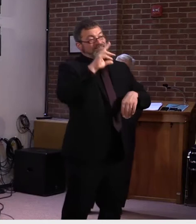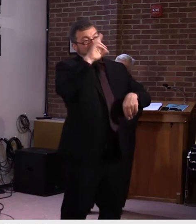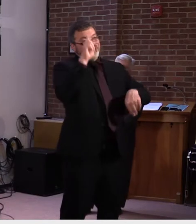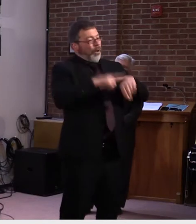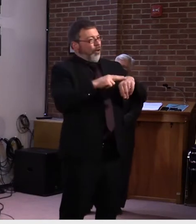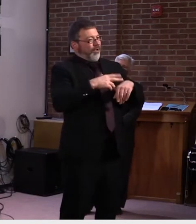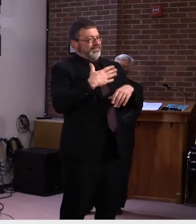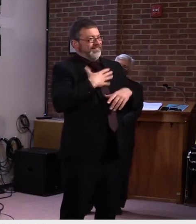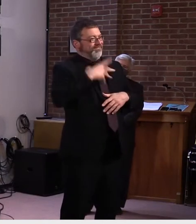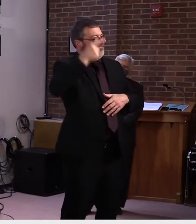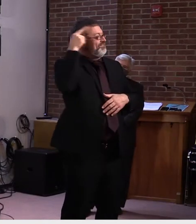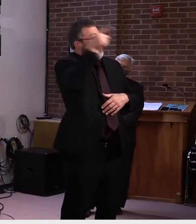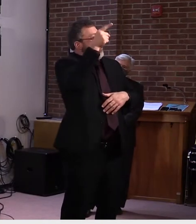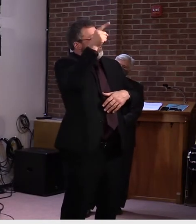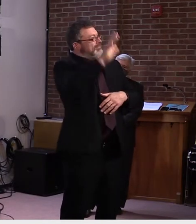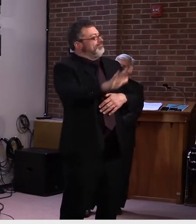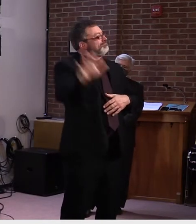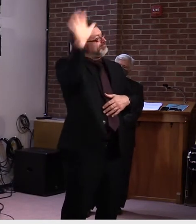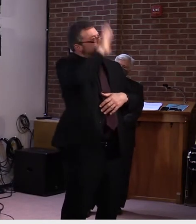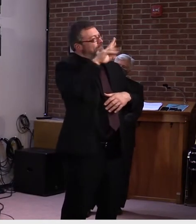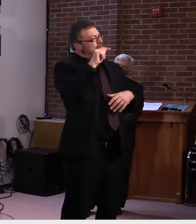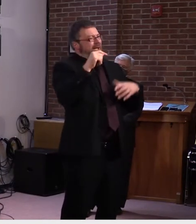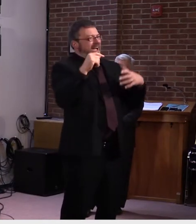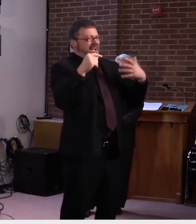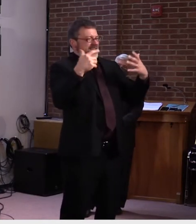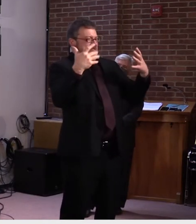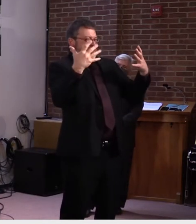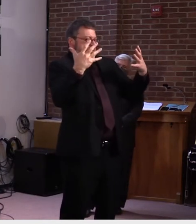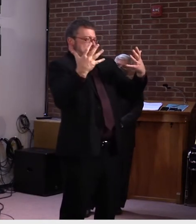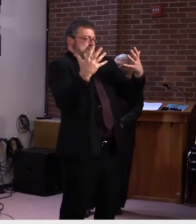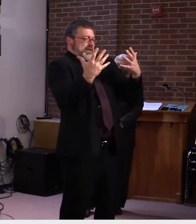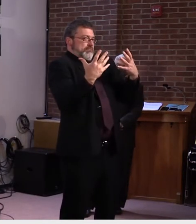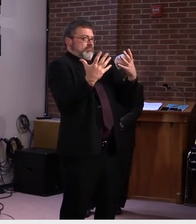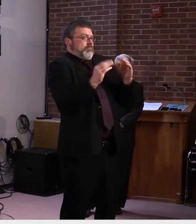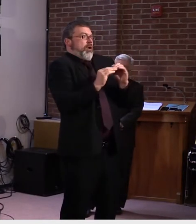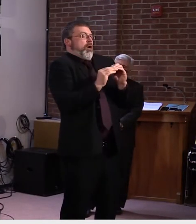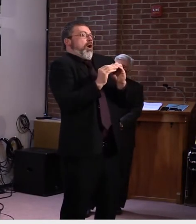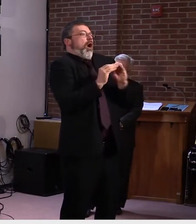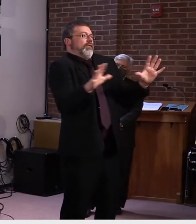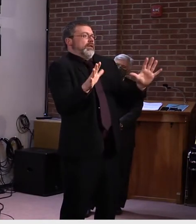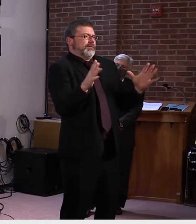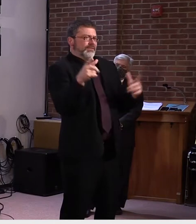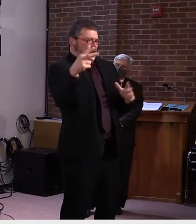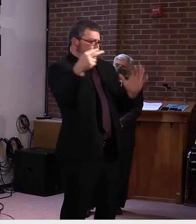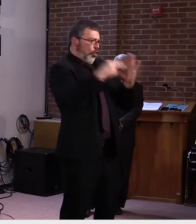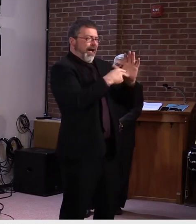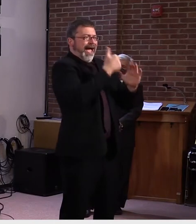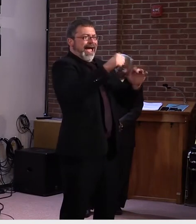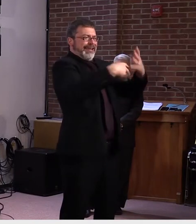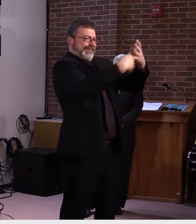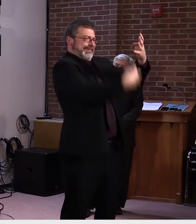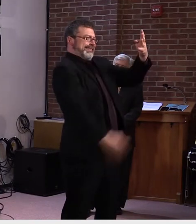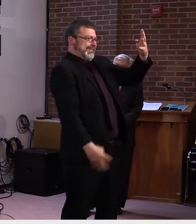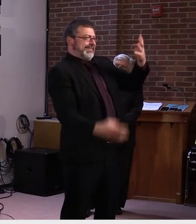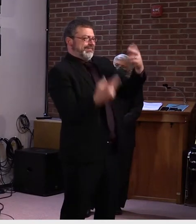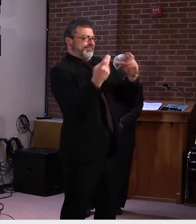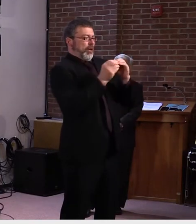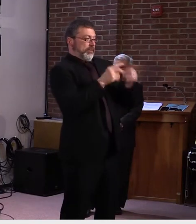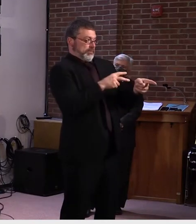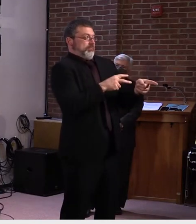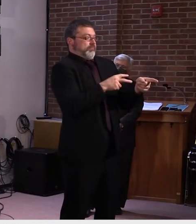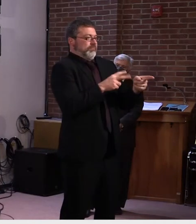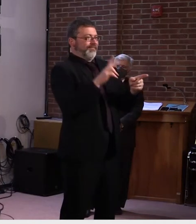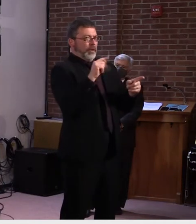low number of cases, uh, we're a great place to live, uh, work, uh, and recreate. So that in itself is selling, um,